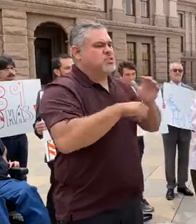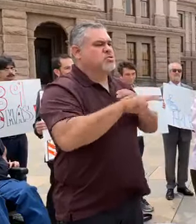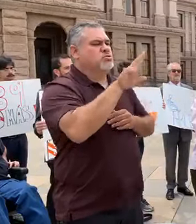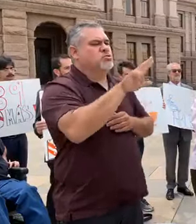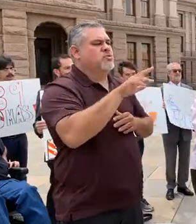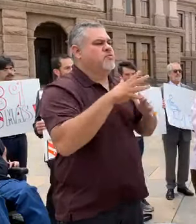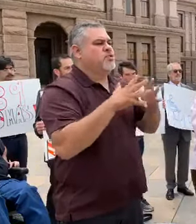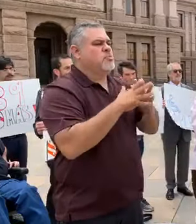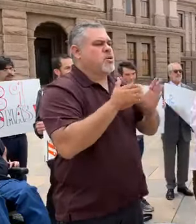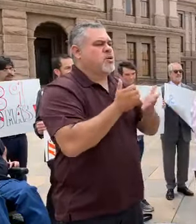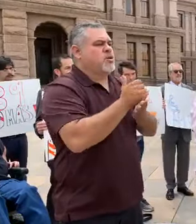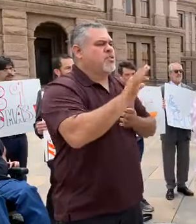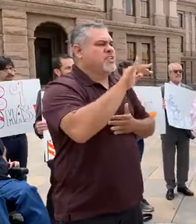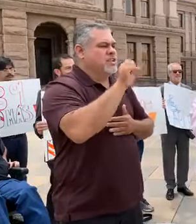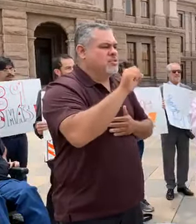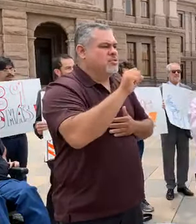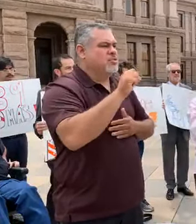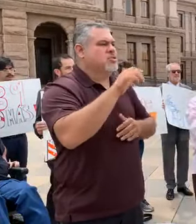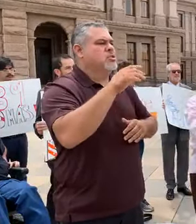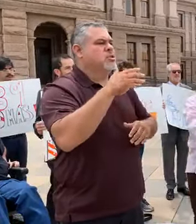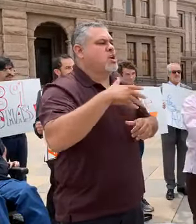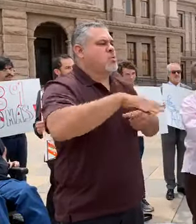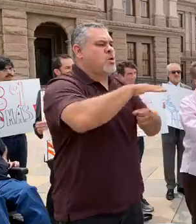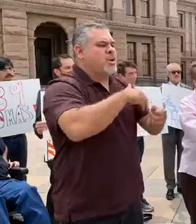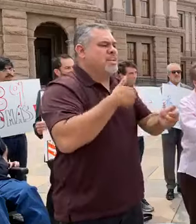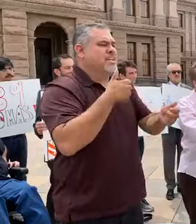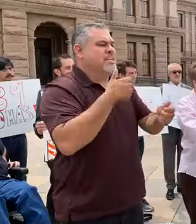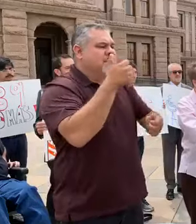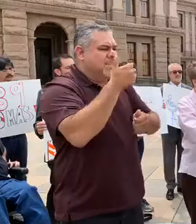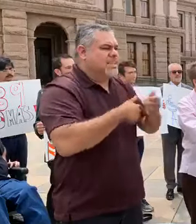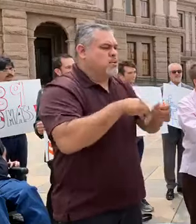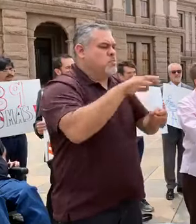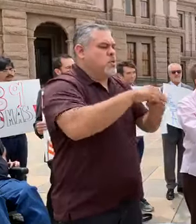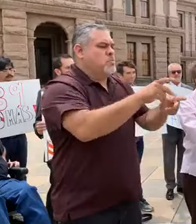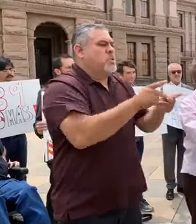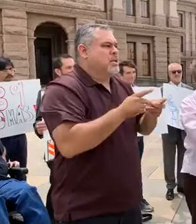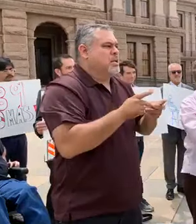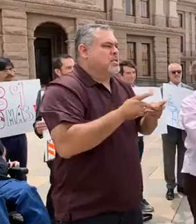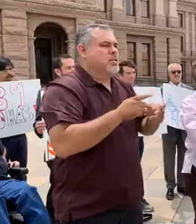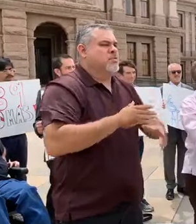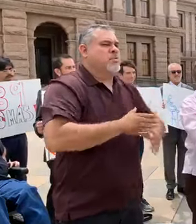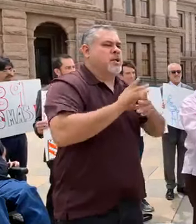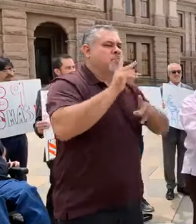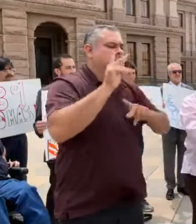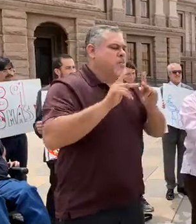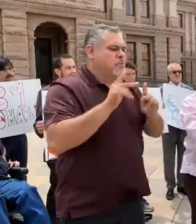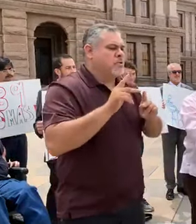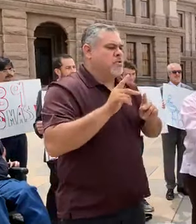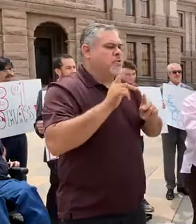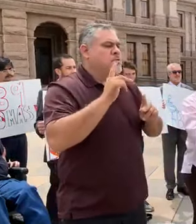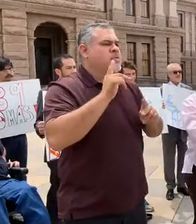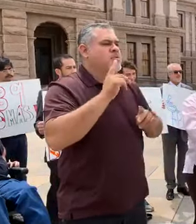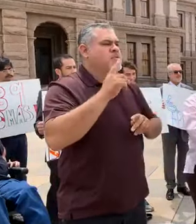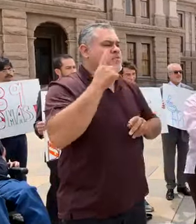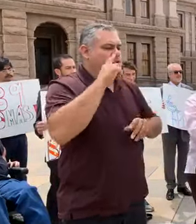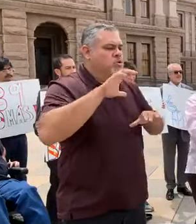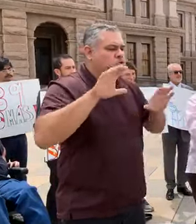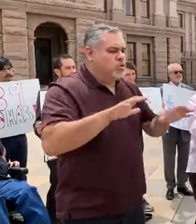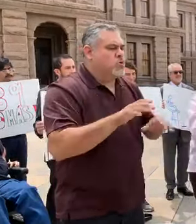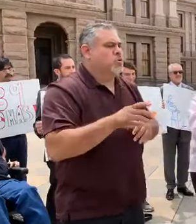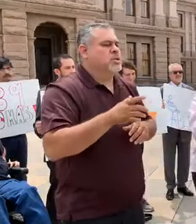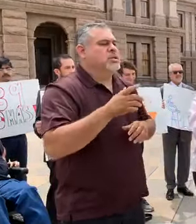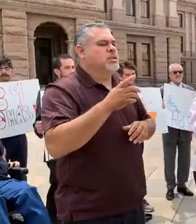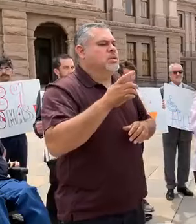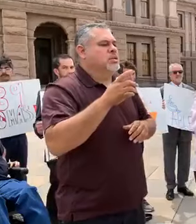around each polling place to stop anyone from committing the newly created crime of